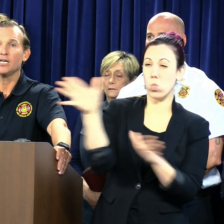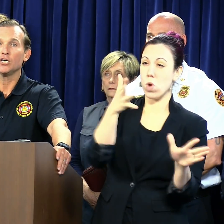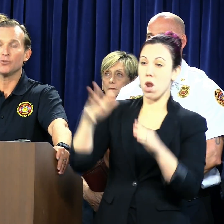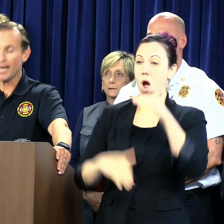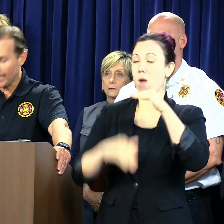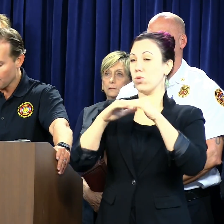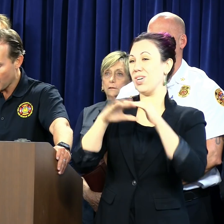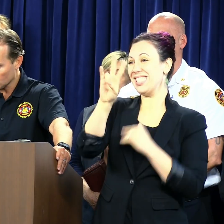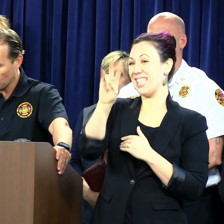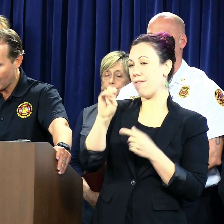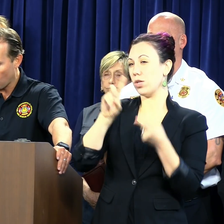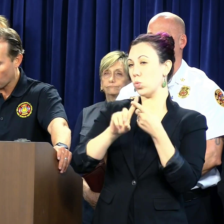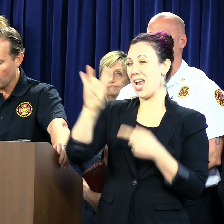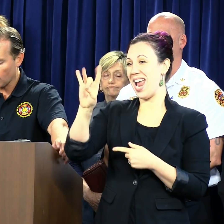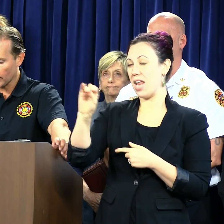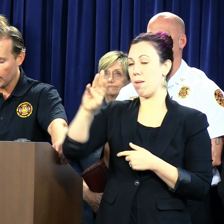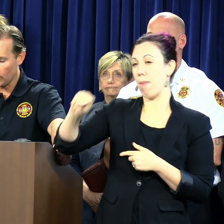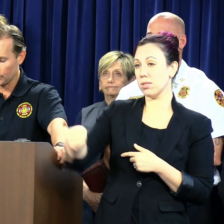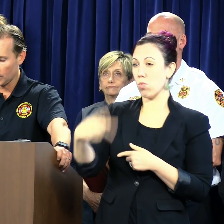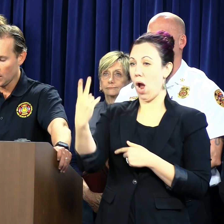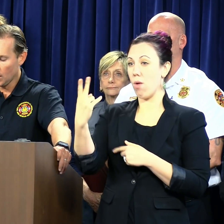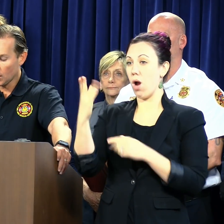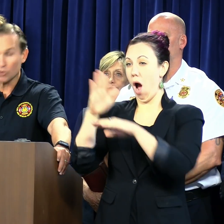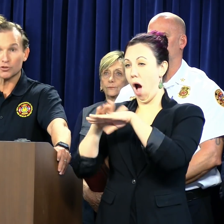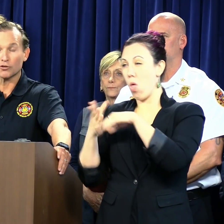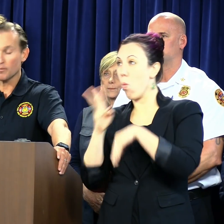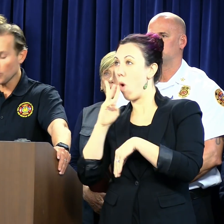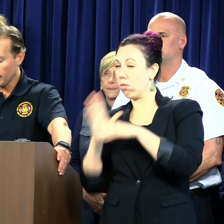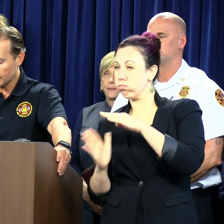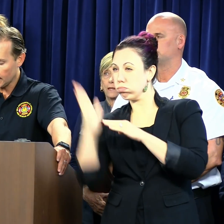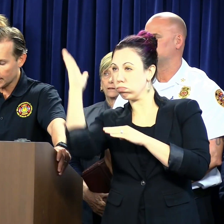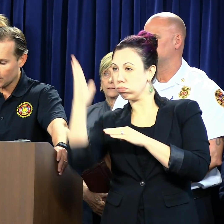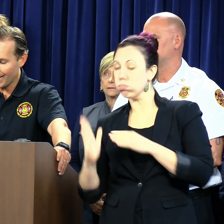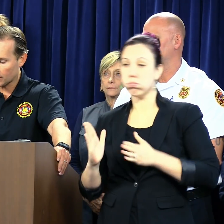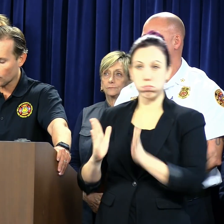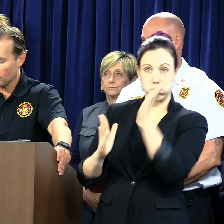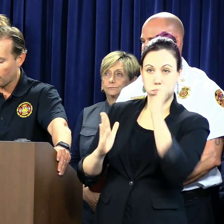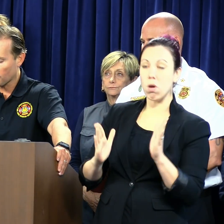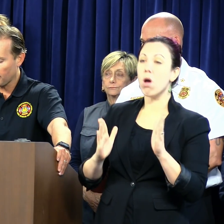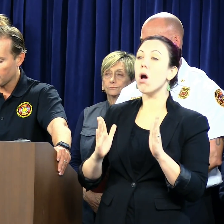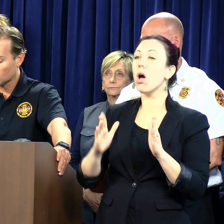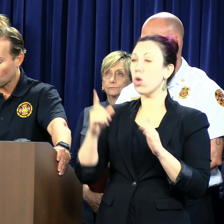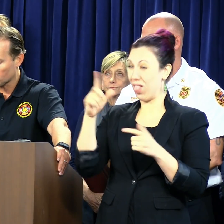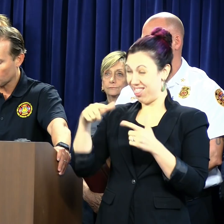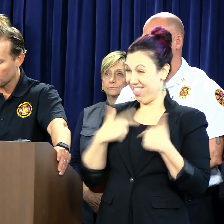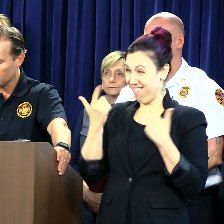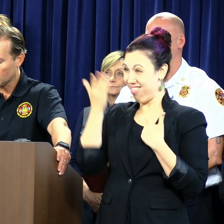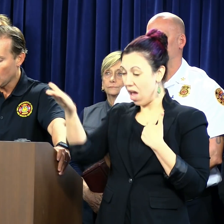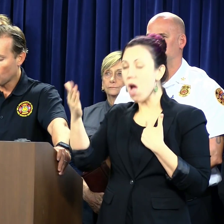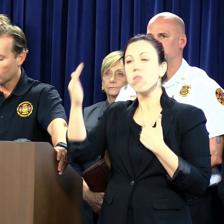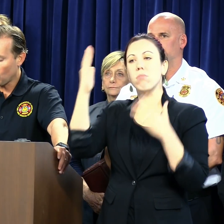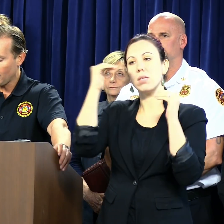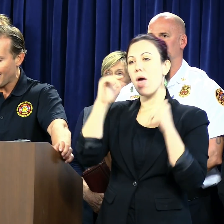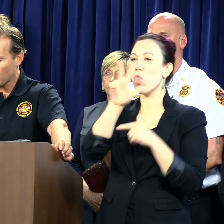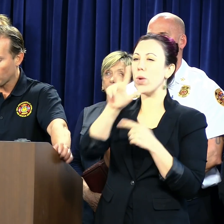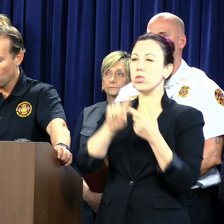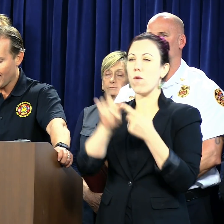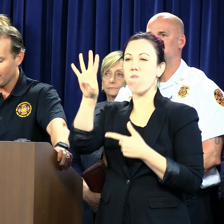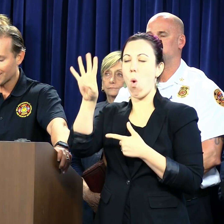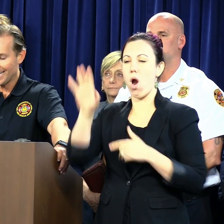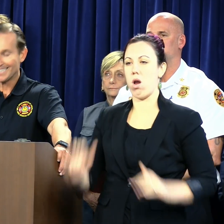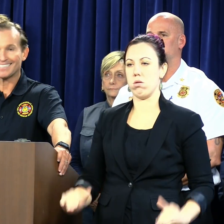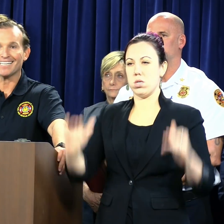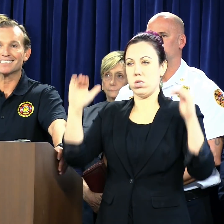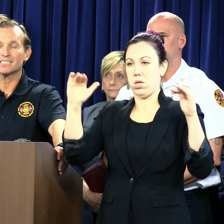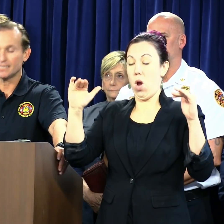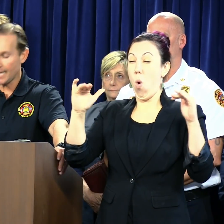70 to 80 miles per hour along the coast. Coastal communities can expect 3 to 4 feet of storm surges with wind battering